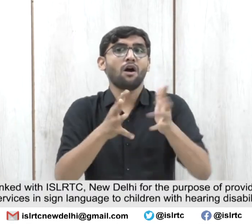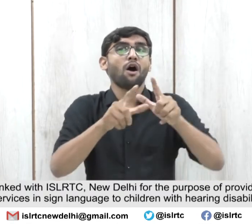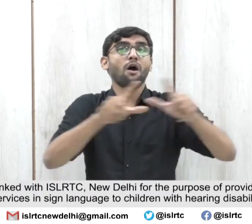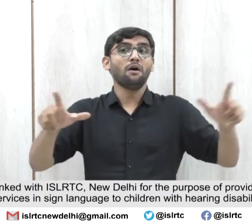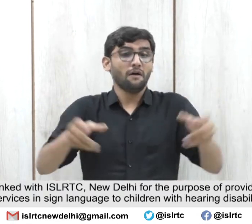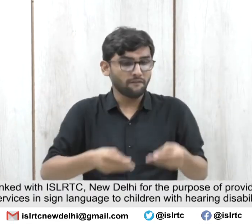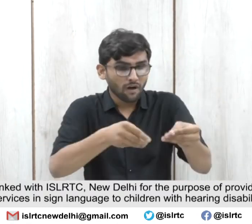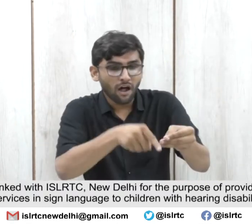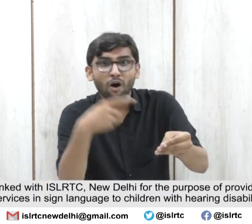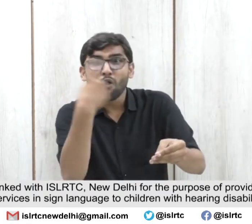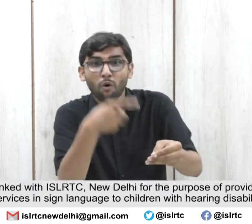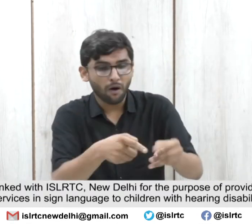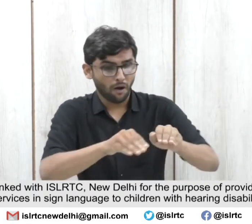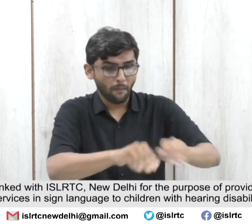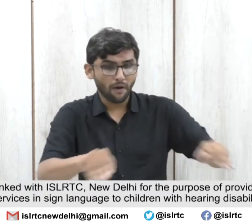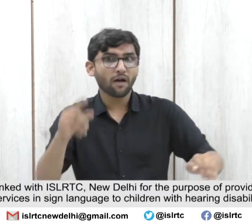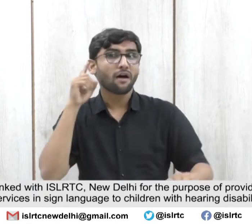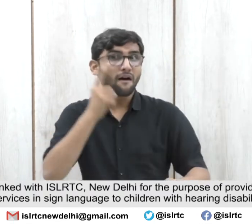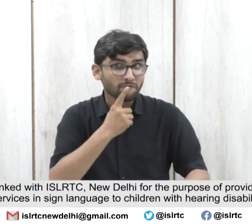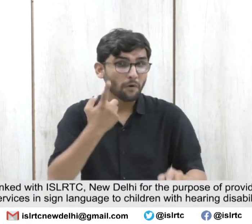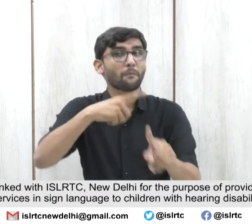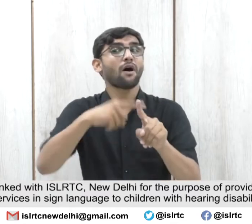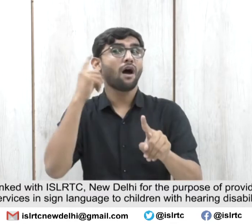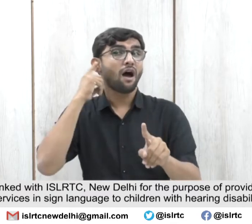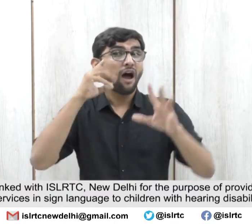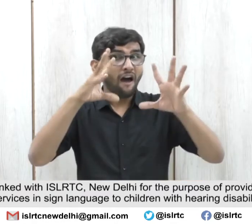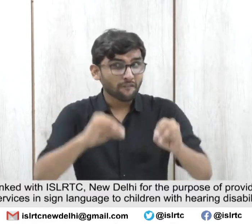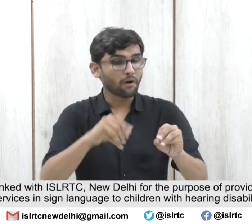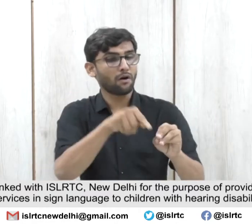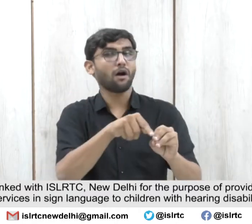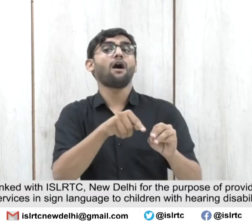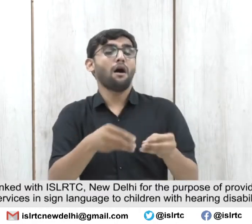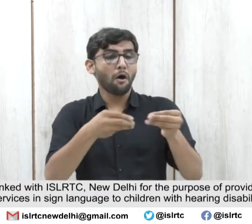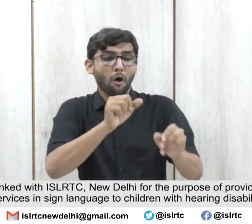disabilities and their parents.